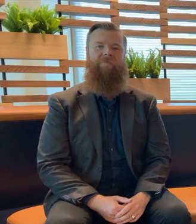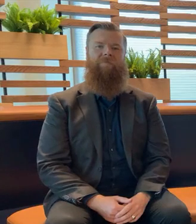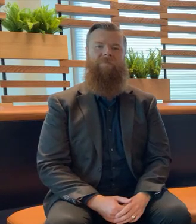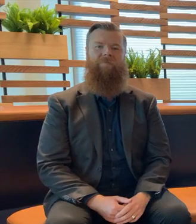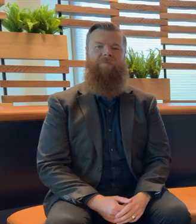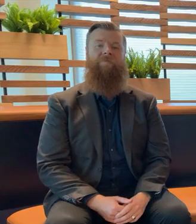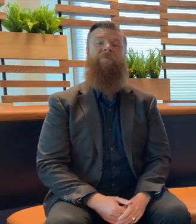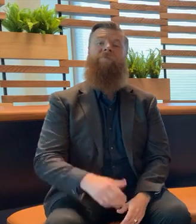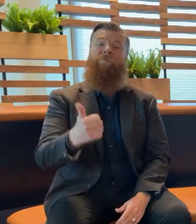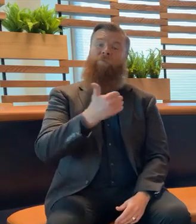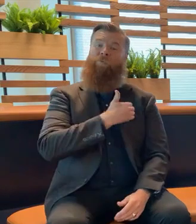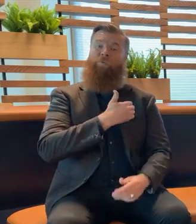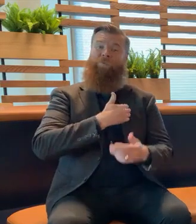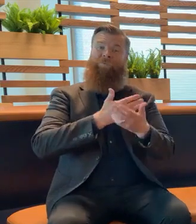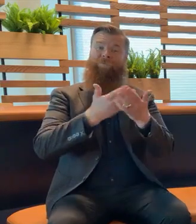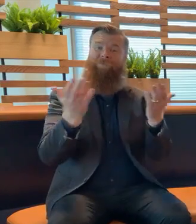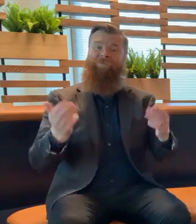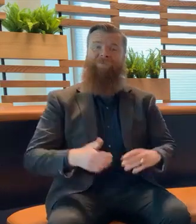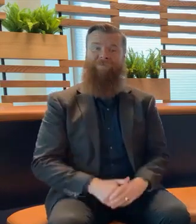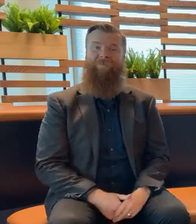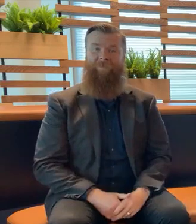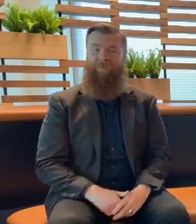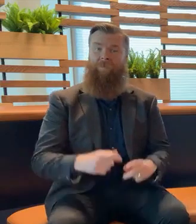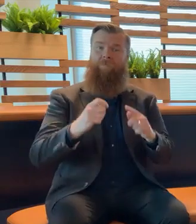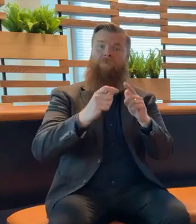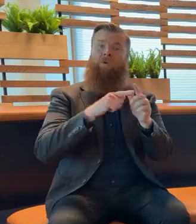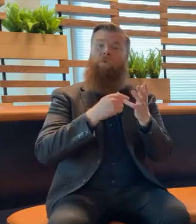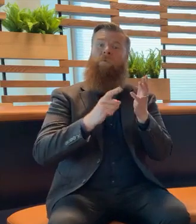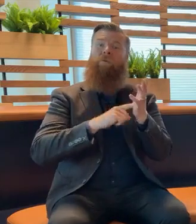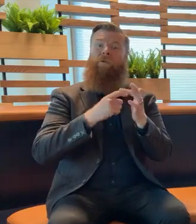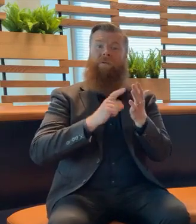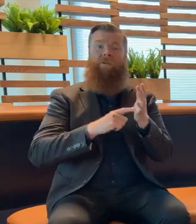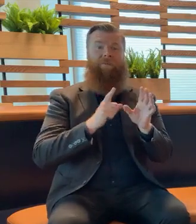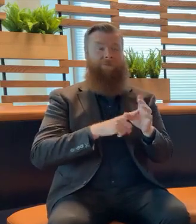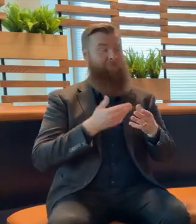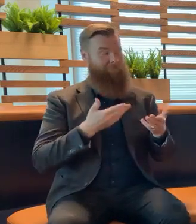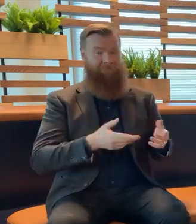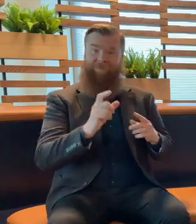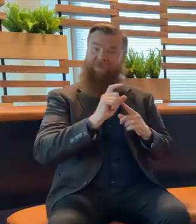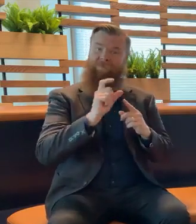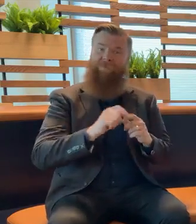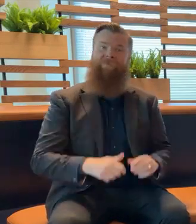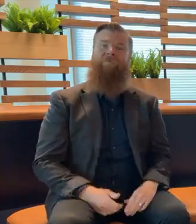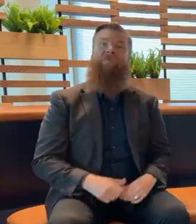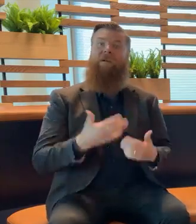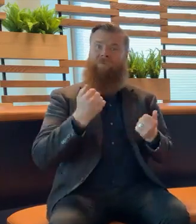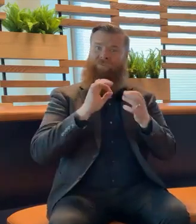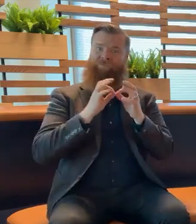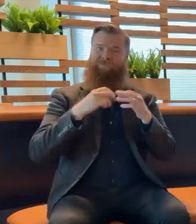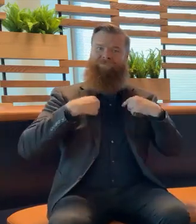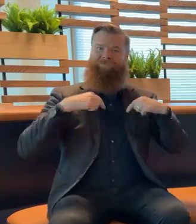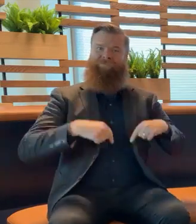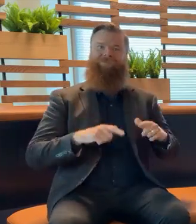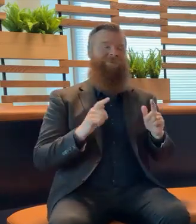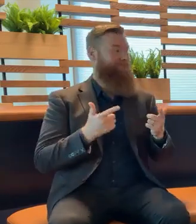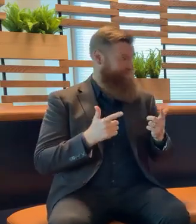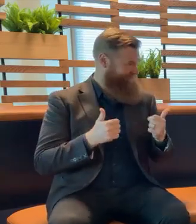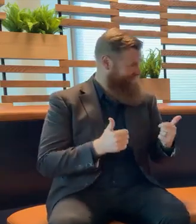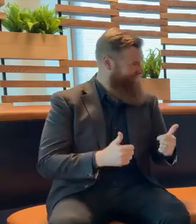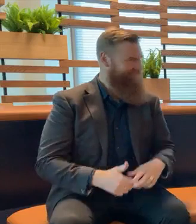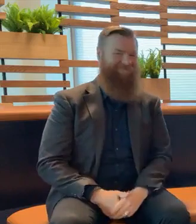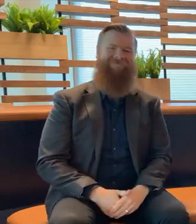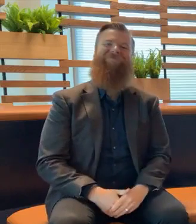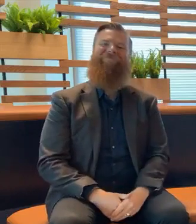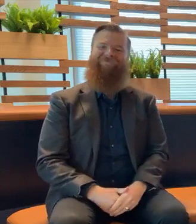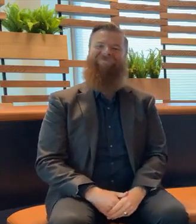Good morning, everyone. Paul Kelly here in Canberra and it's great to have my interpreter here, Ramis. Welcome, Ramis.